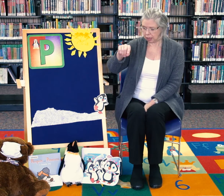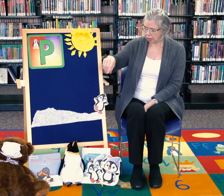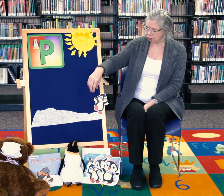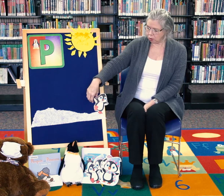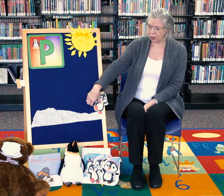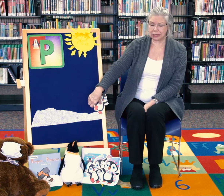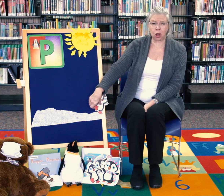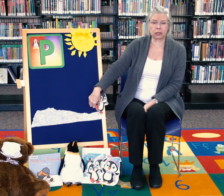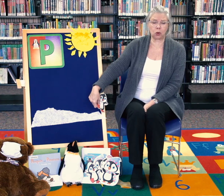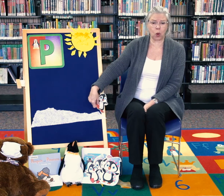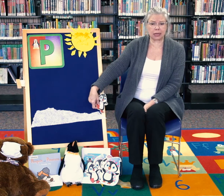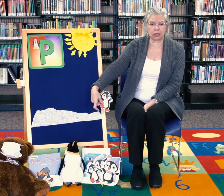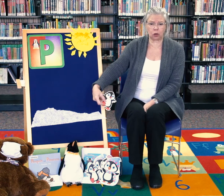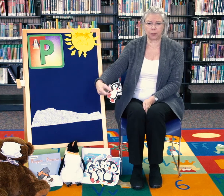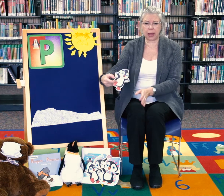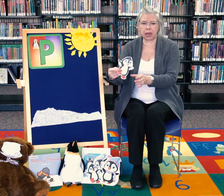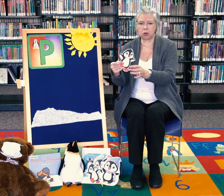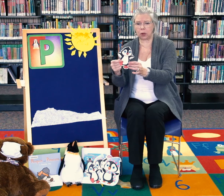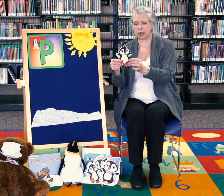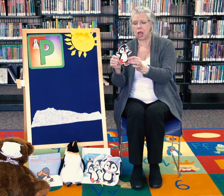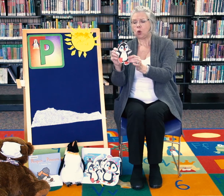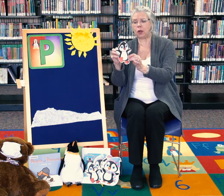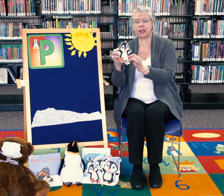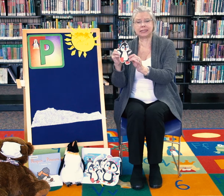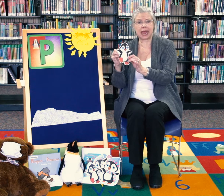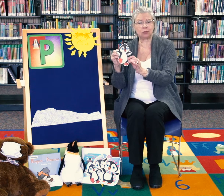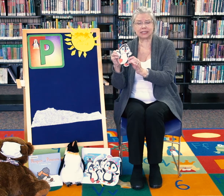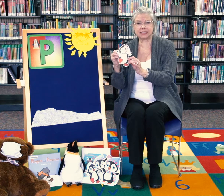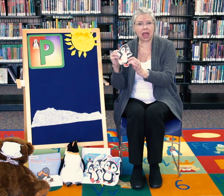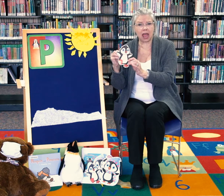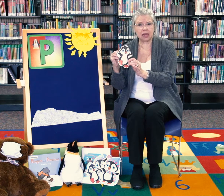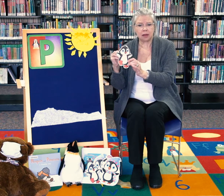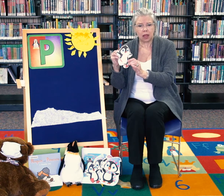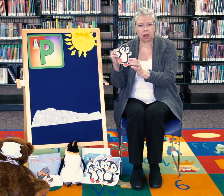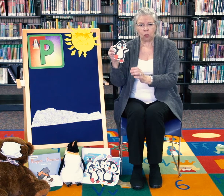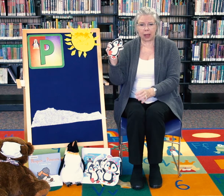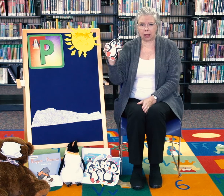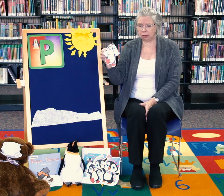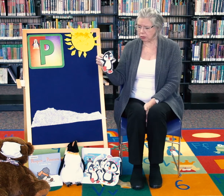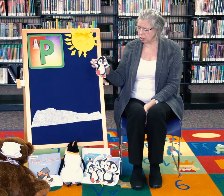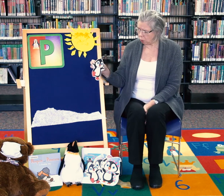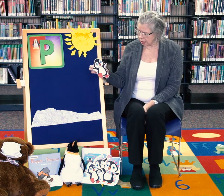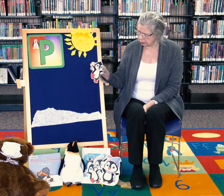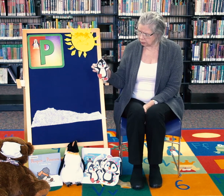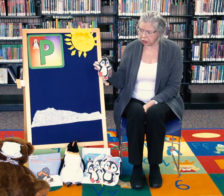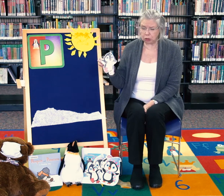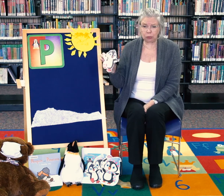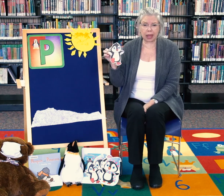There was only one little penguin when the day was done. Well, no one else was here to play